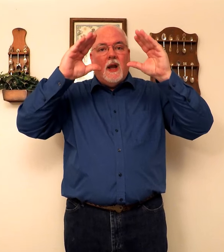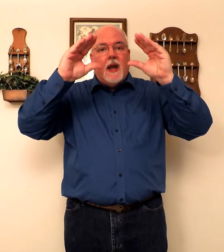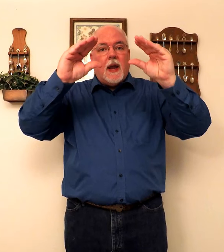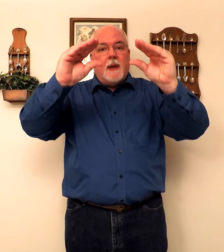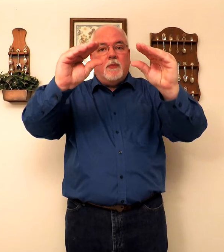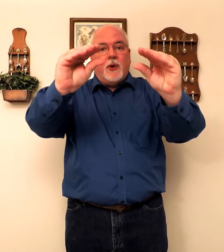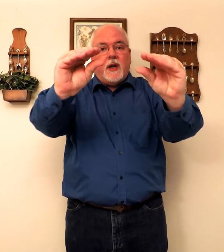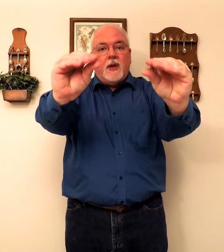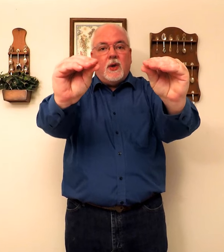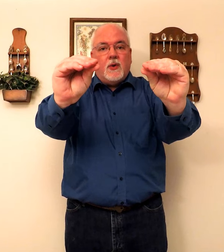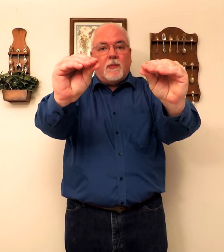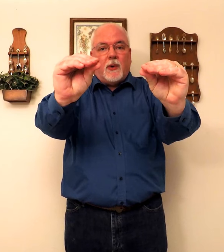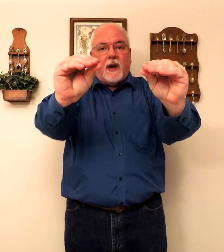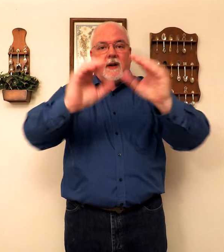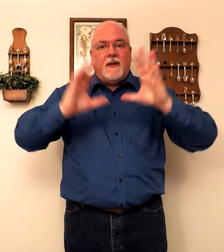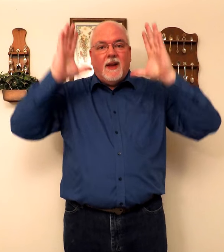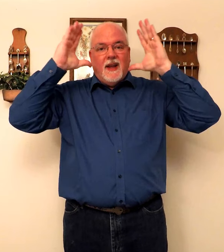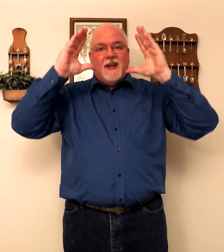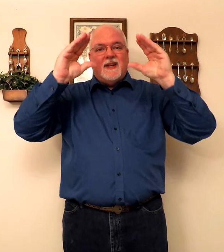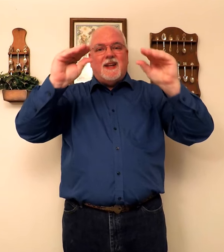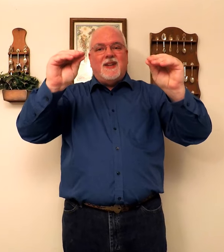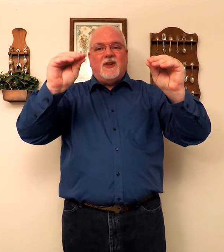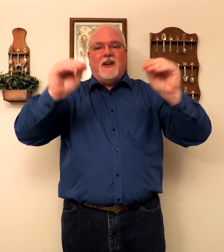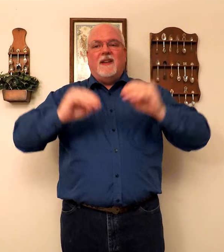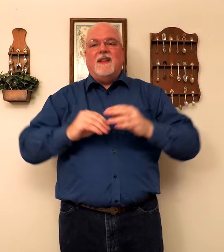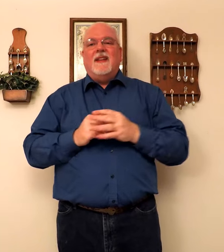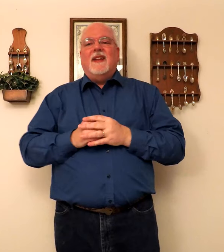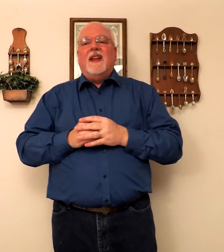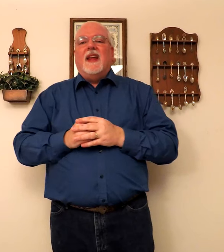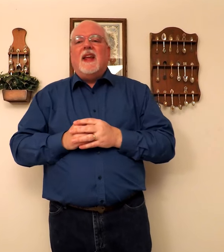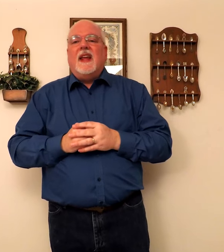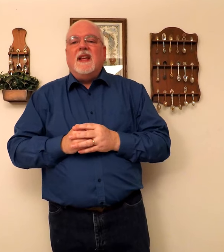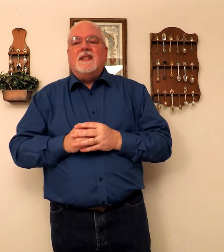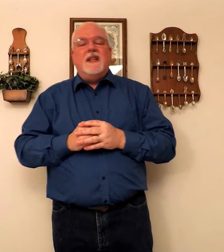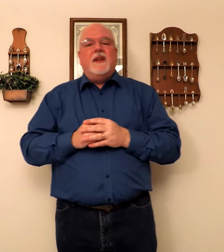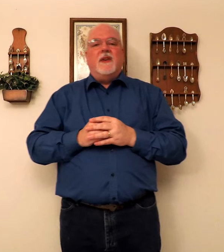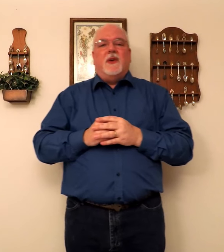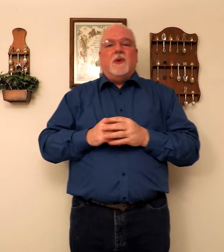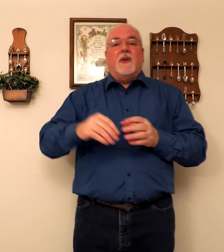and put into your brain. Teaching is near you.